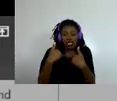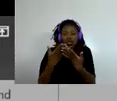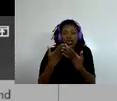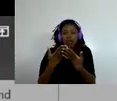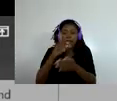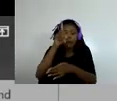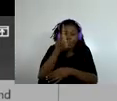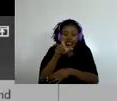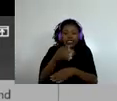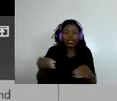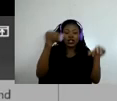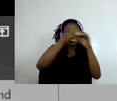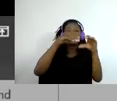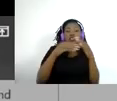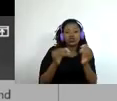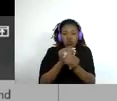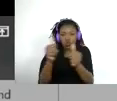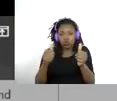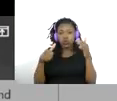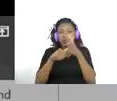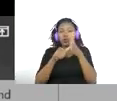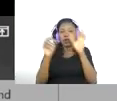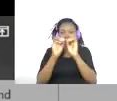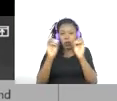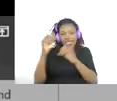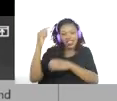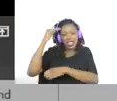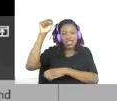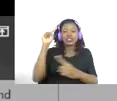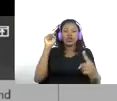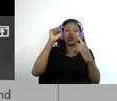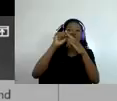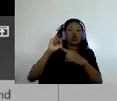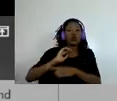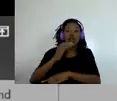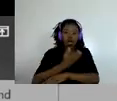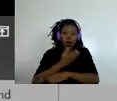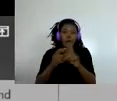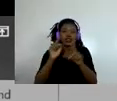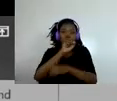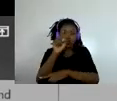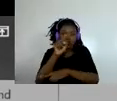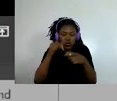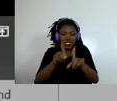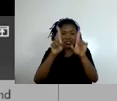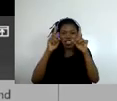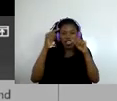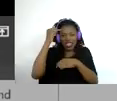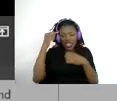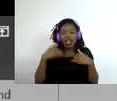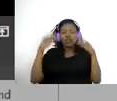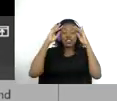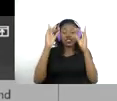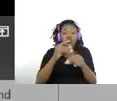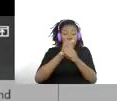solution. This is, I think, our goal. But you yourself, I think there are decision makers here in this in this